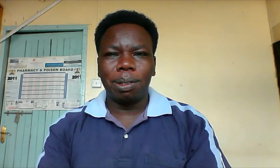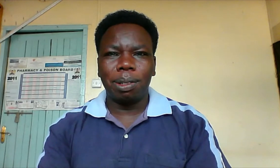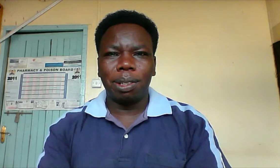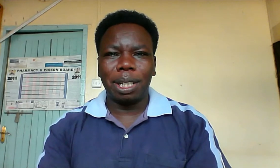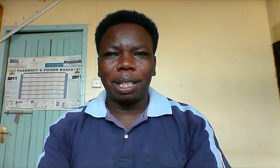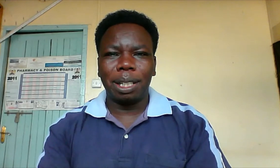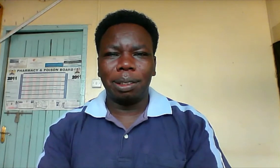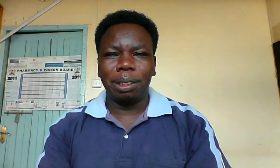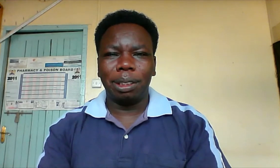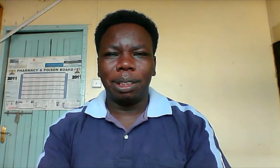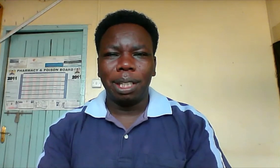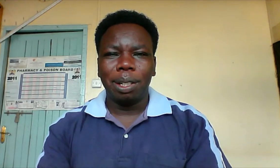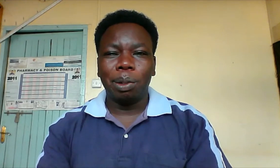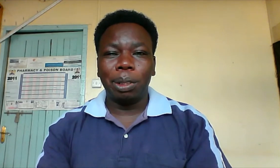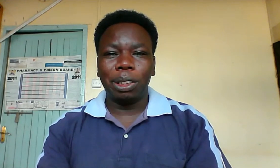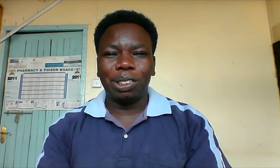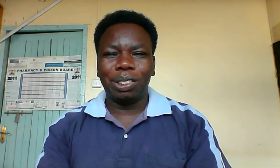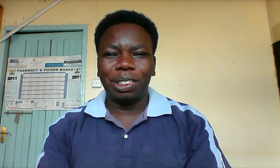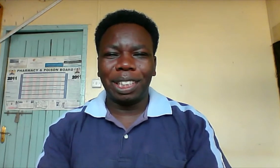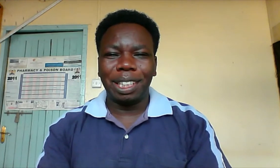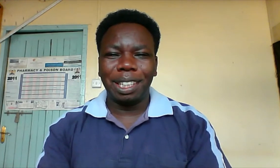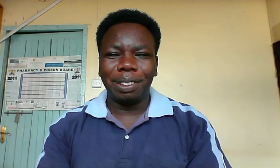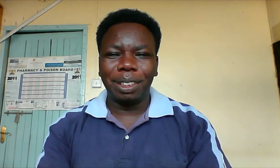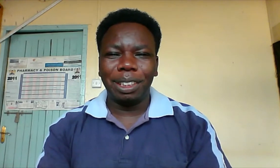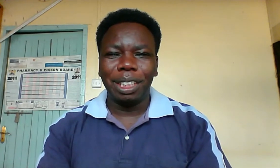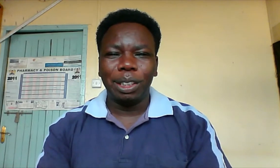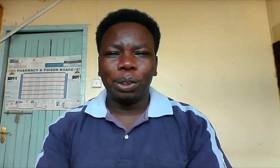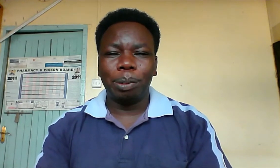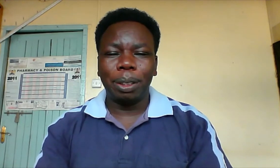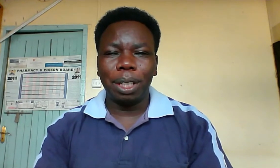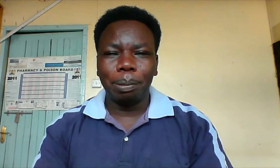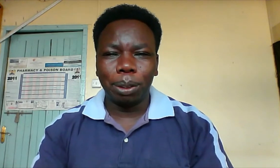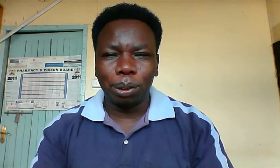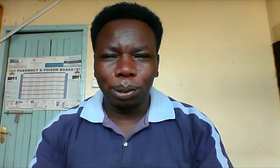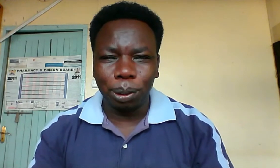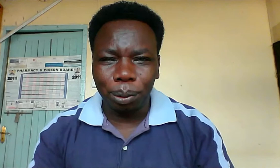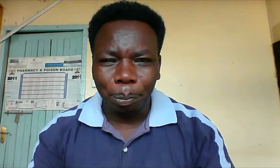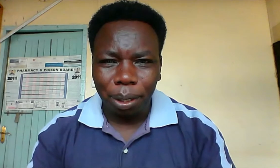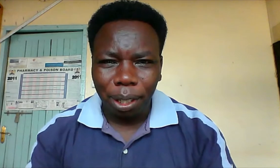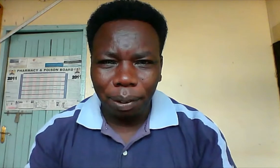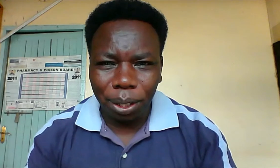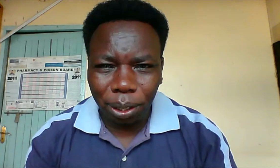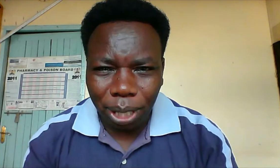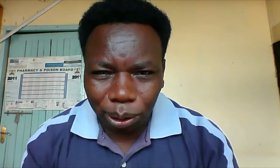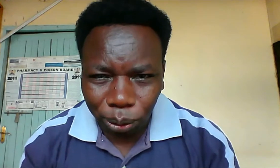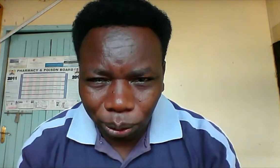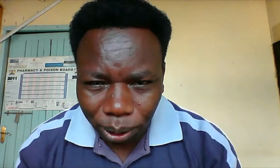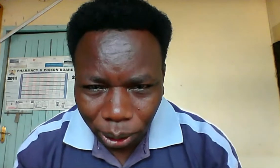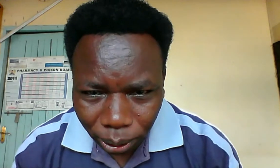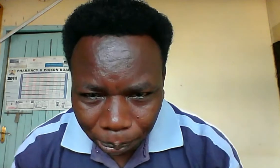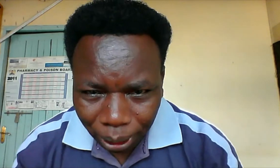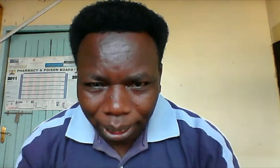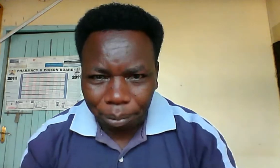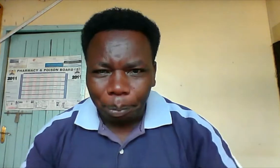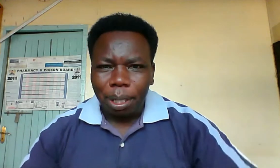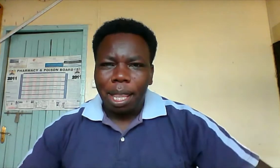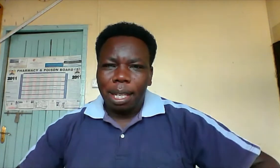knows sign language who wishes to know sign language should be able to do if you don't know how to do the lord's prayer then